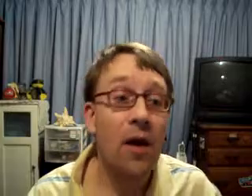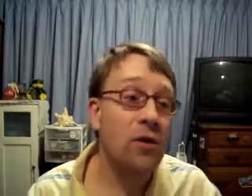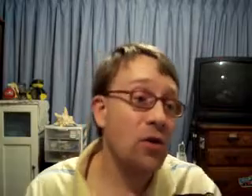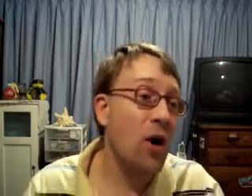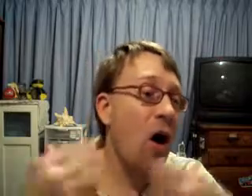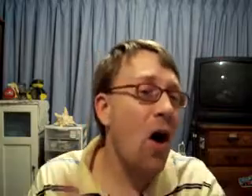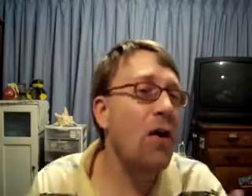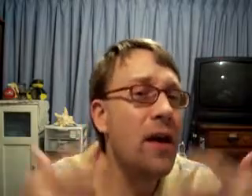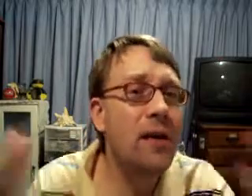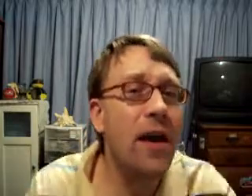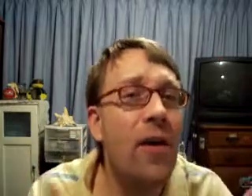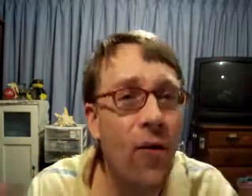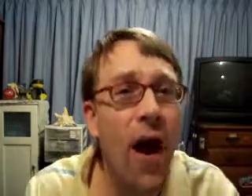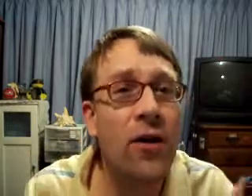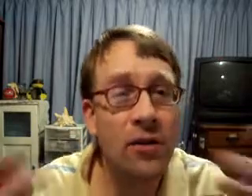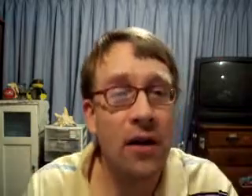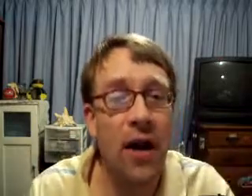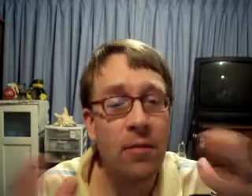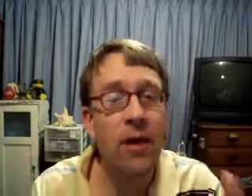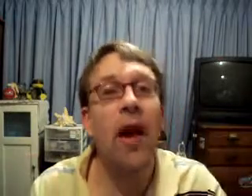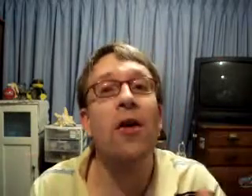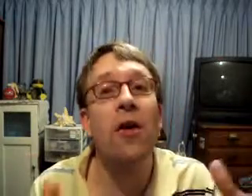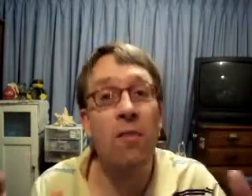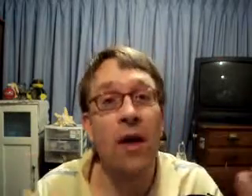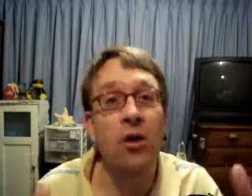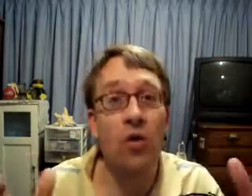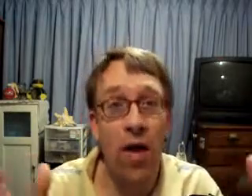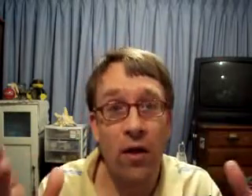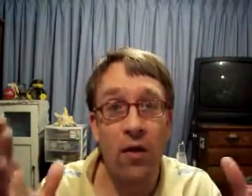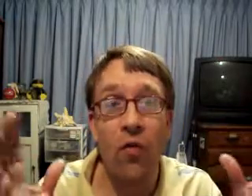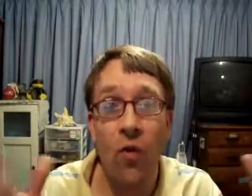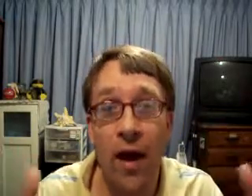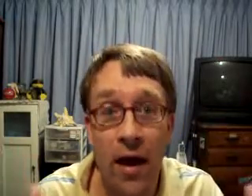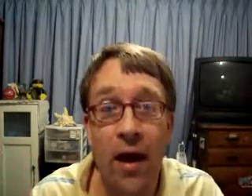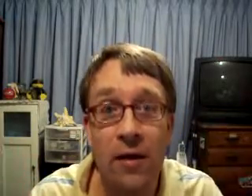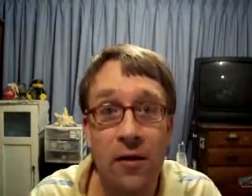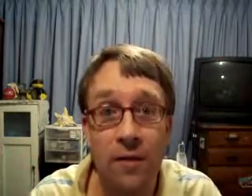So it's all these key factors that come together that makes your weather the way it is.